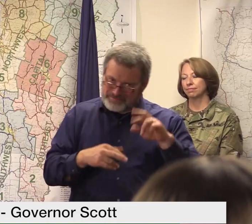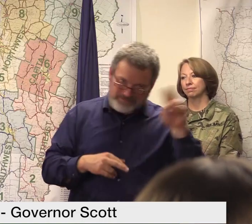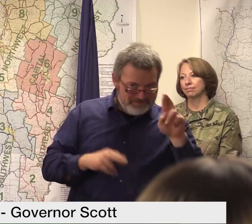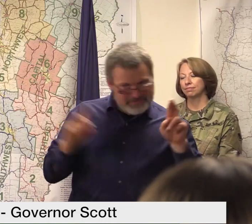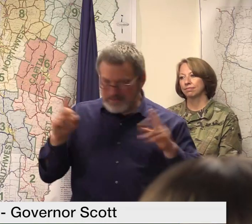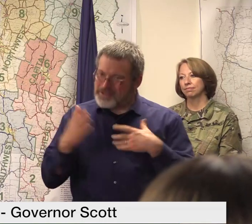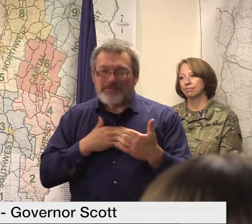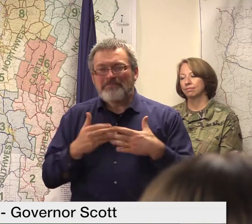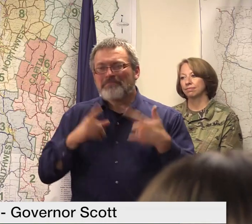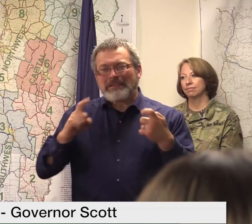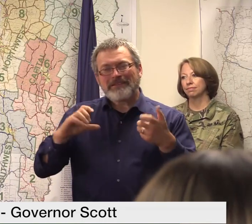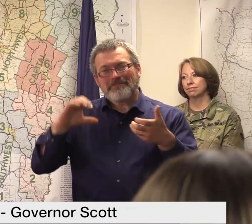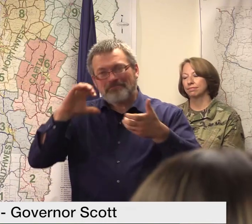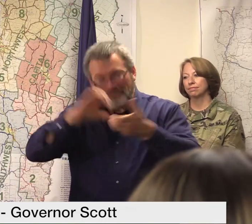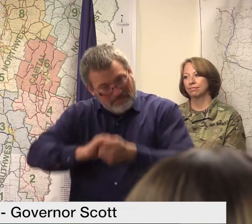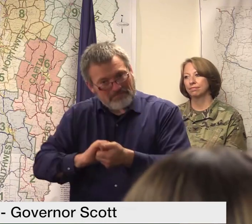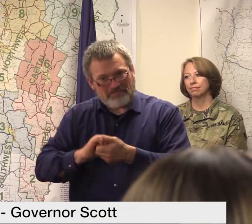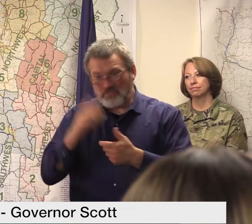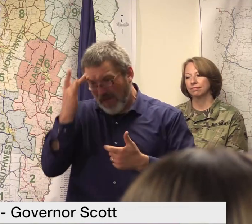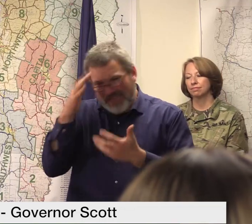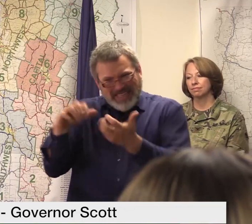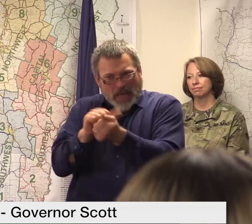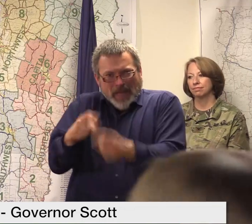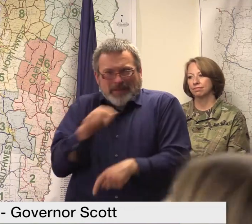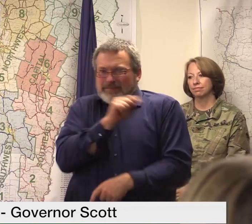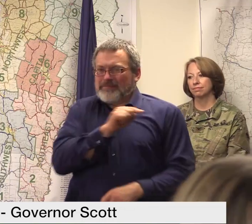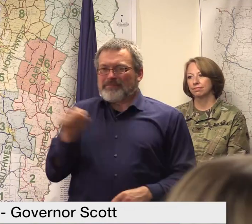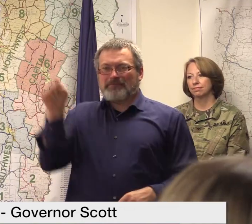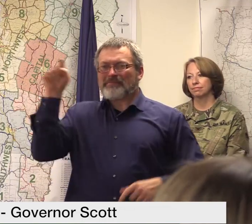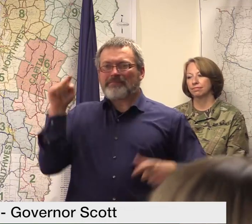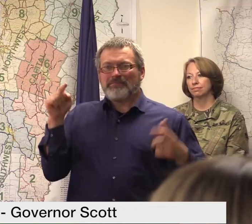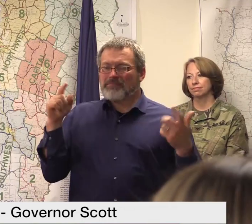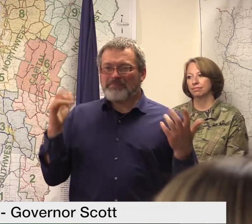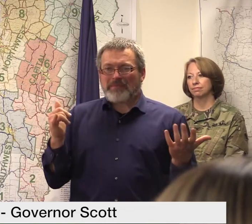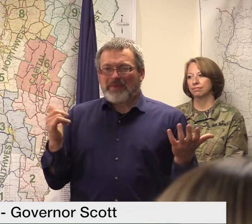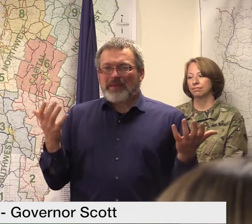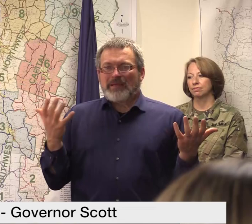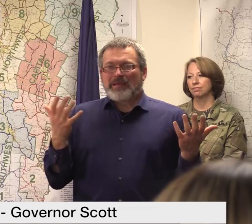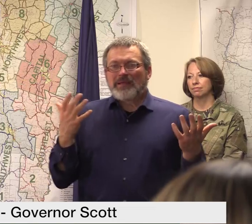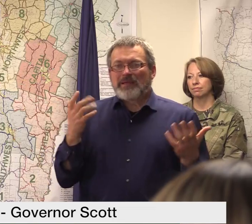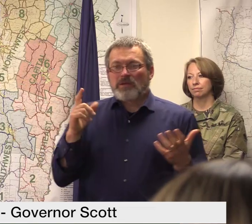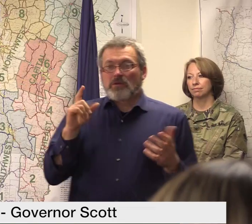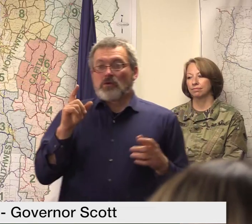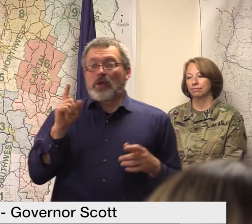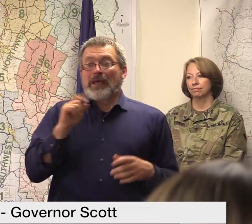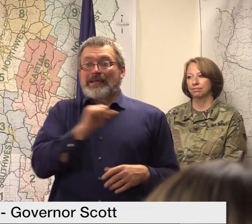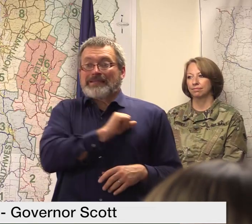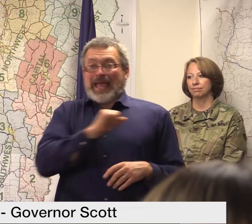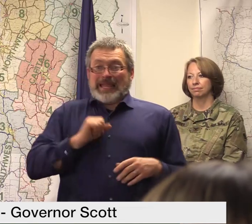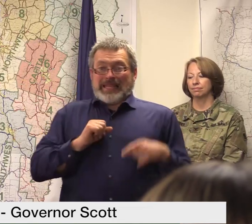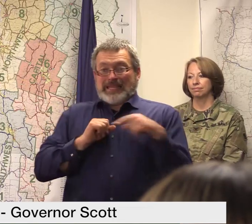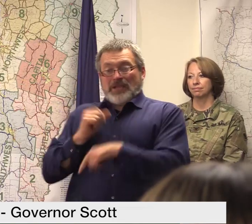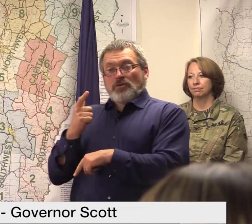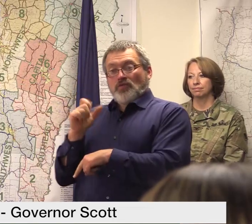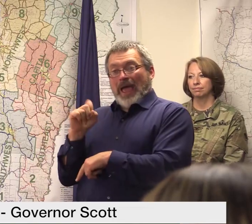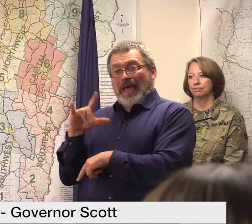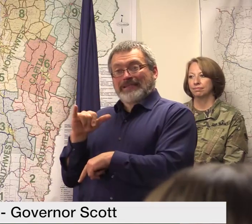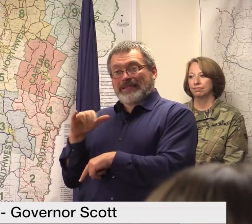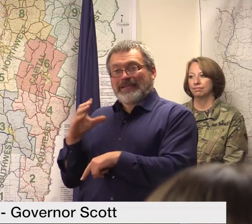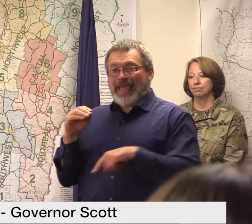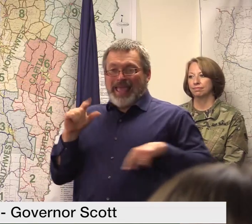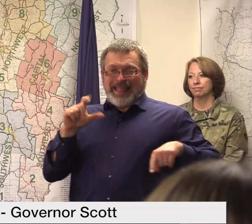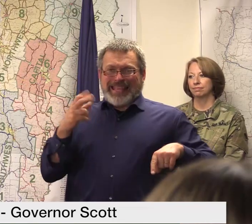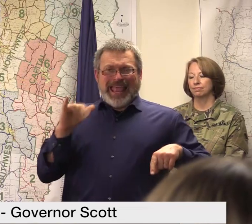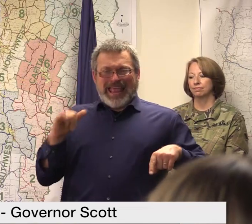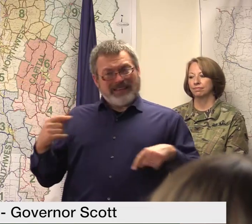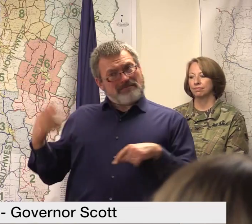proven that time and time again whether it was Senator Grassley and Senator Leahy working together on many different initiatives to help